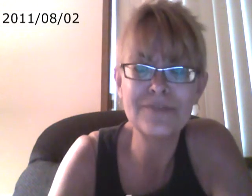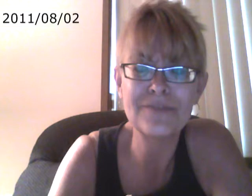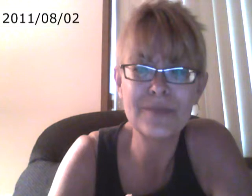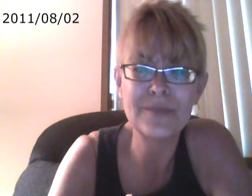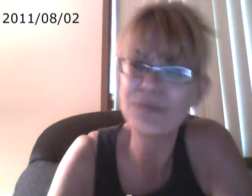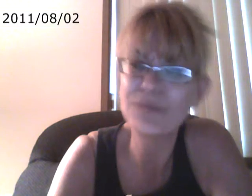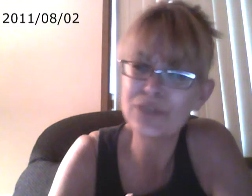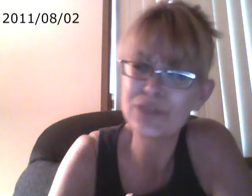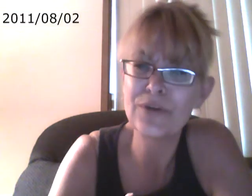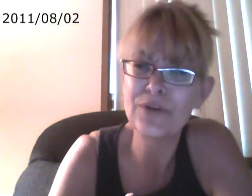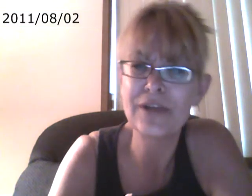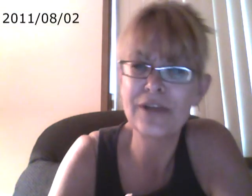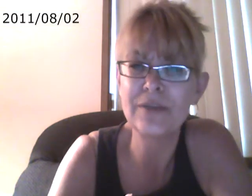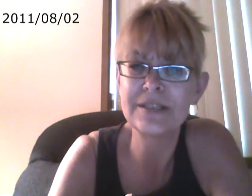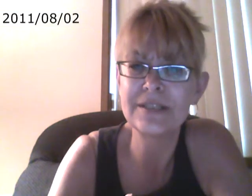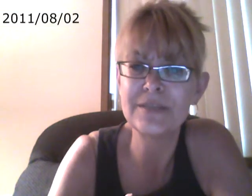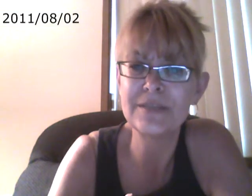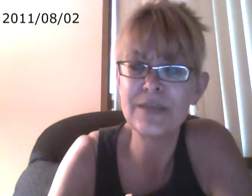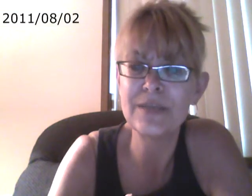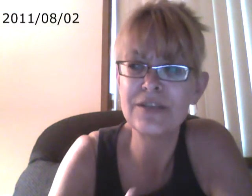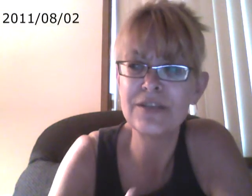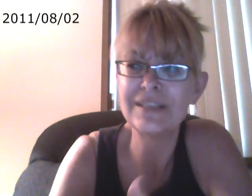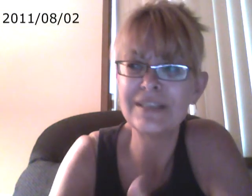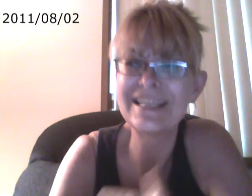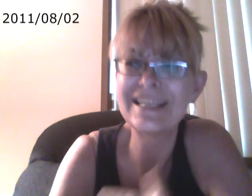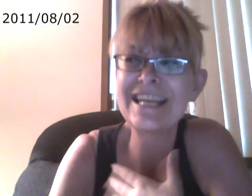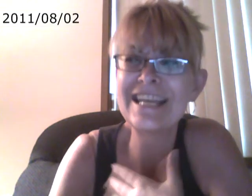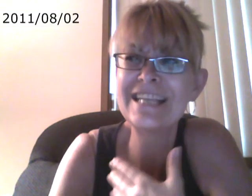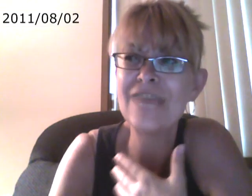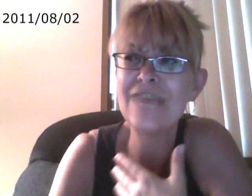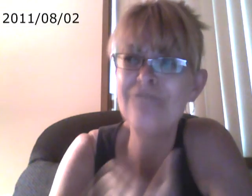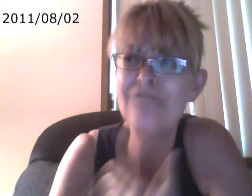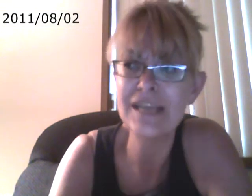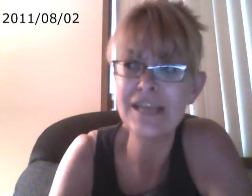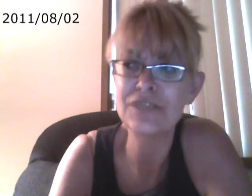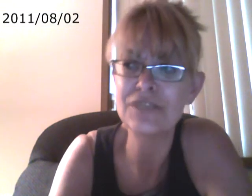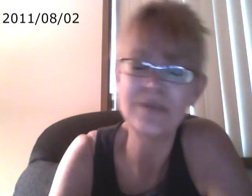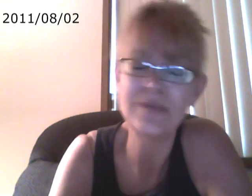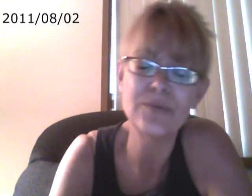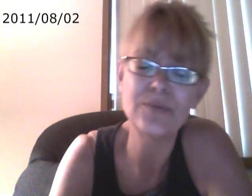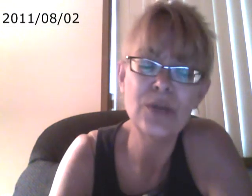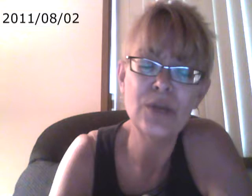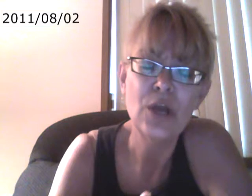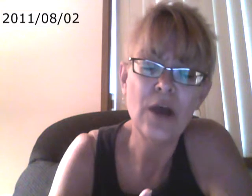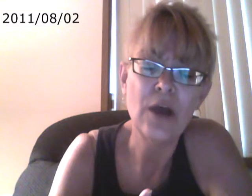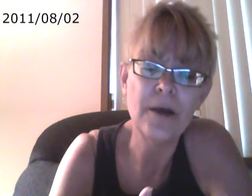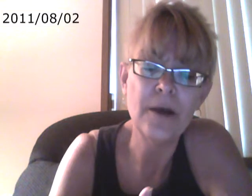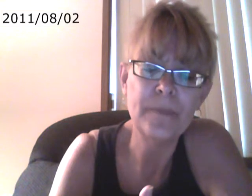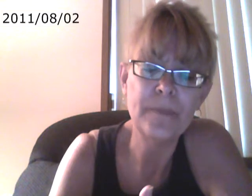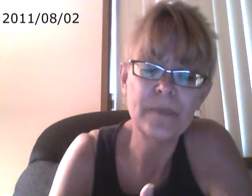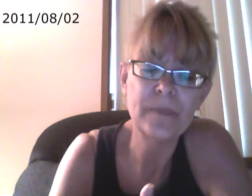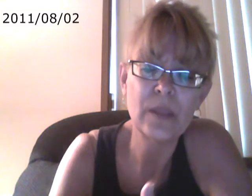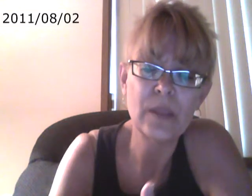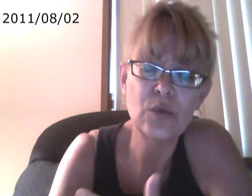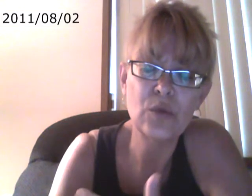people, which is what our economic system is based on is, is it takes advantage of people, um, who